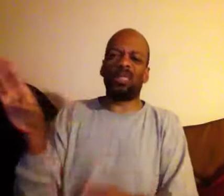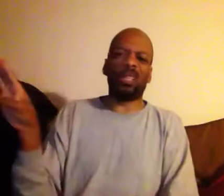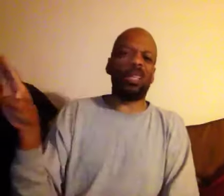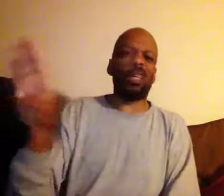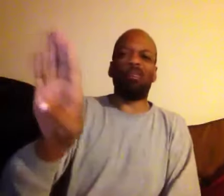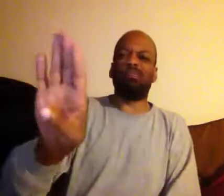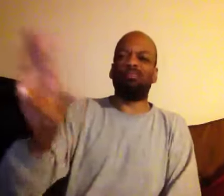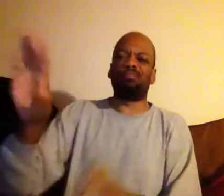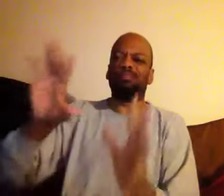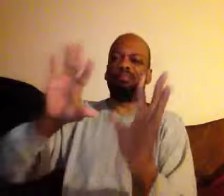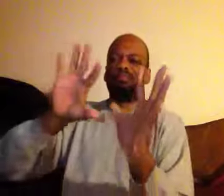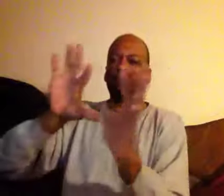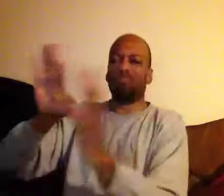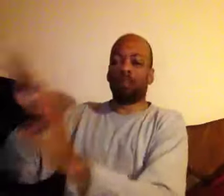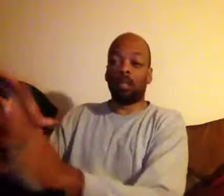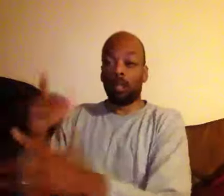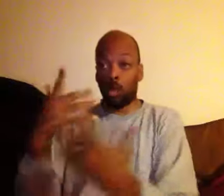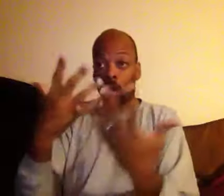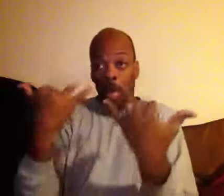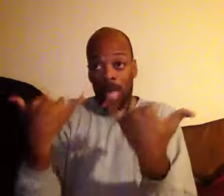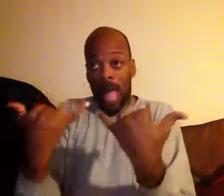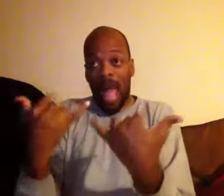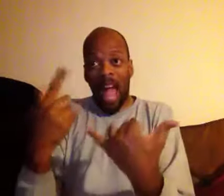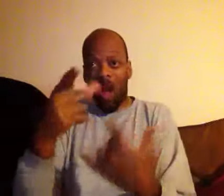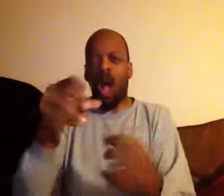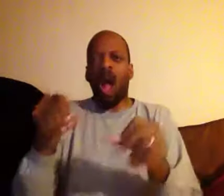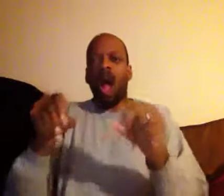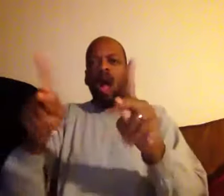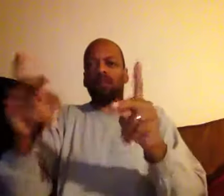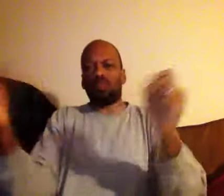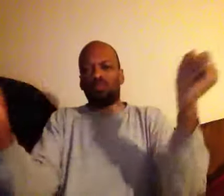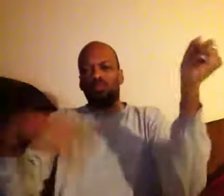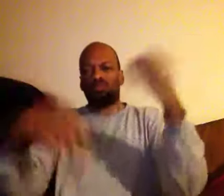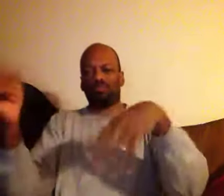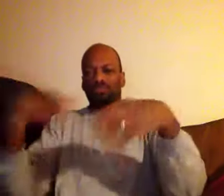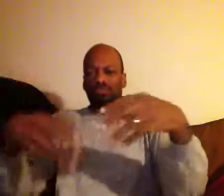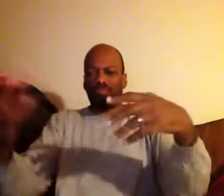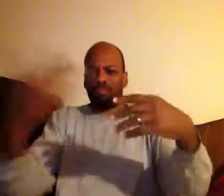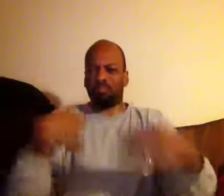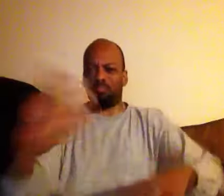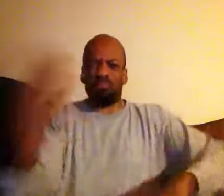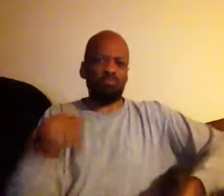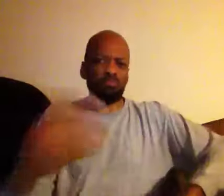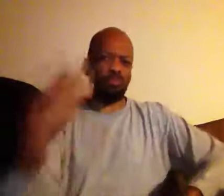never trust in the system with sharp objects i got him he's okay